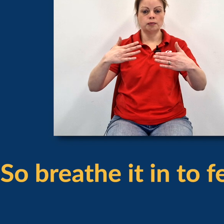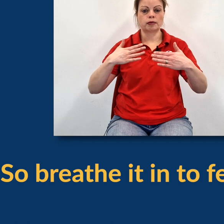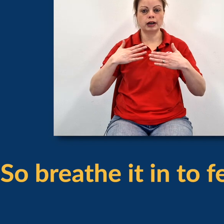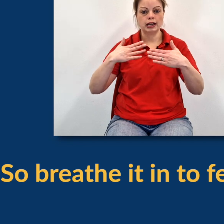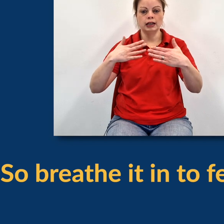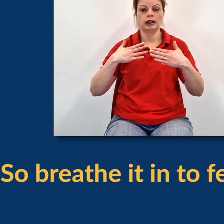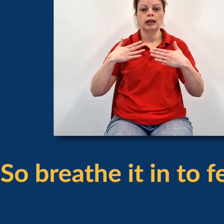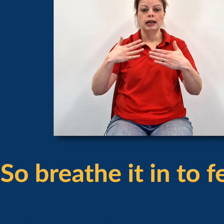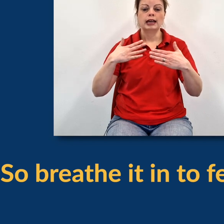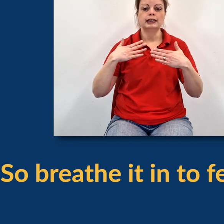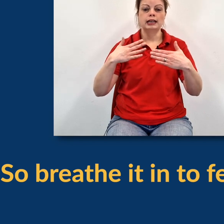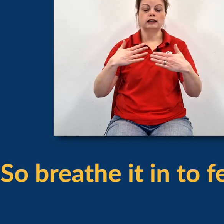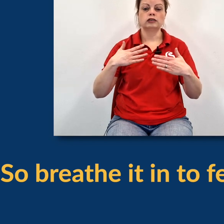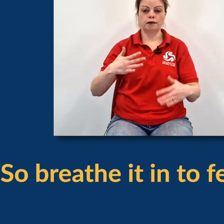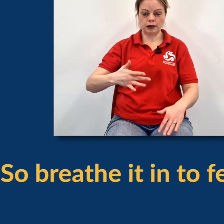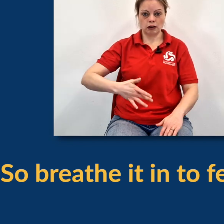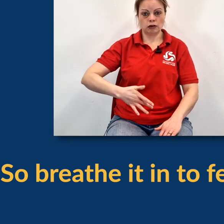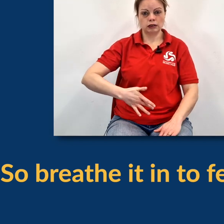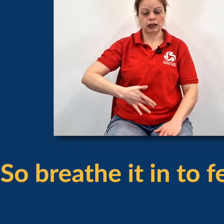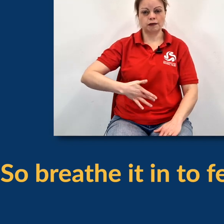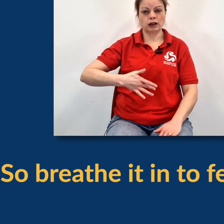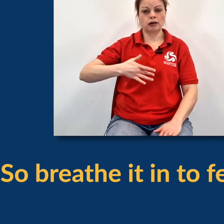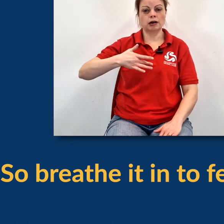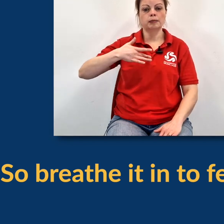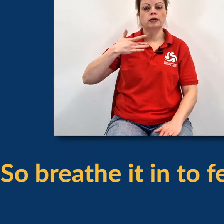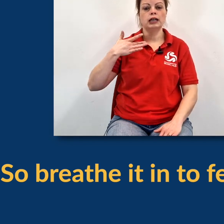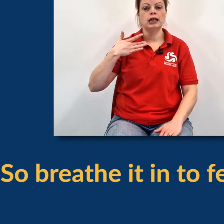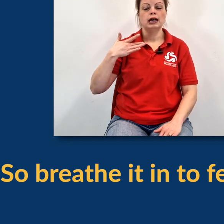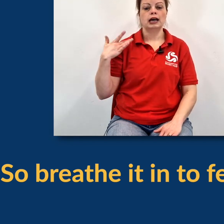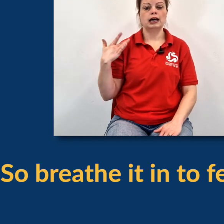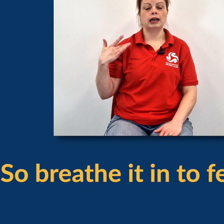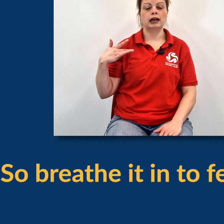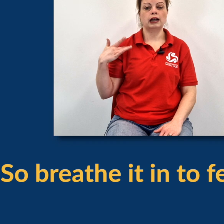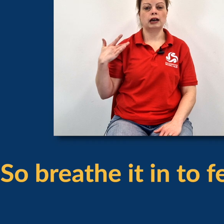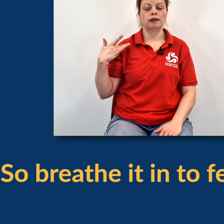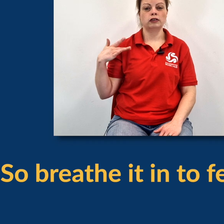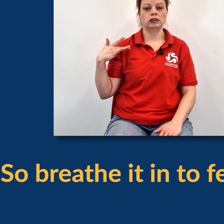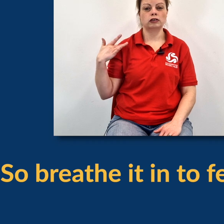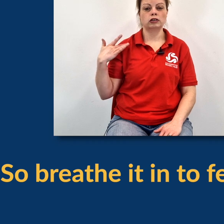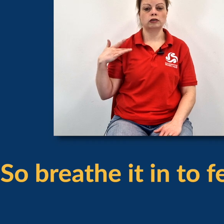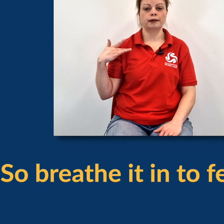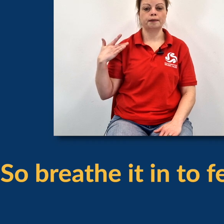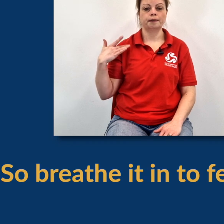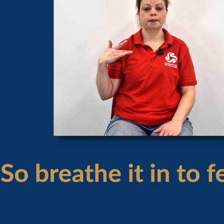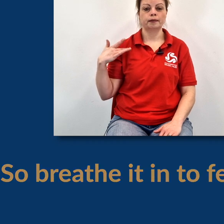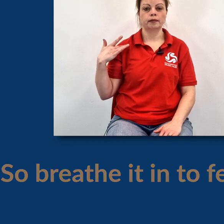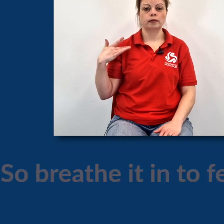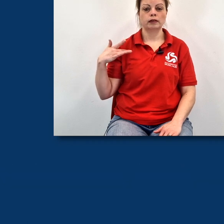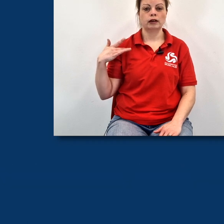So breathe it in to feel, second finger going up, your body and then alive just on your shoulder.